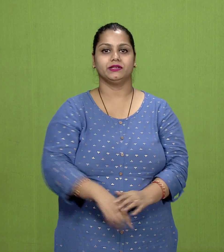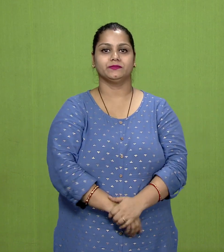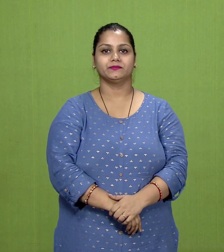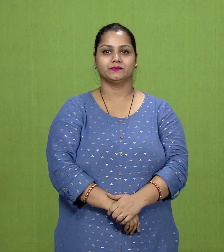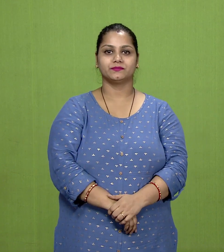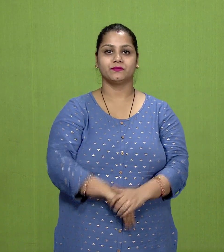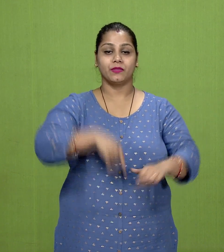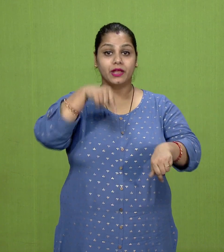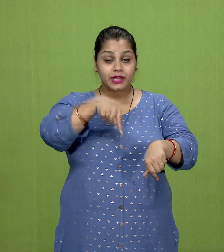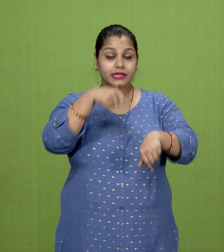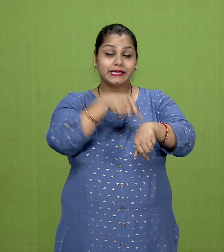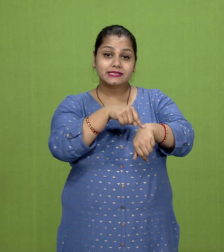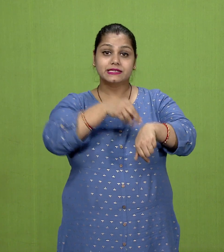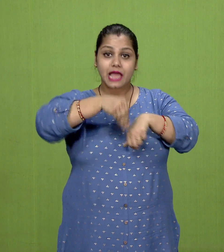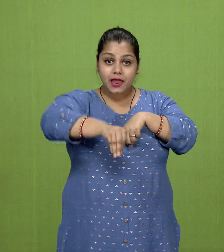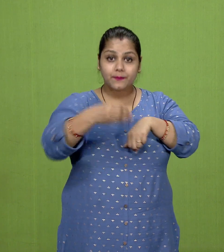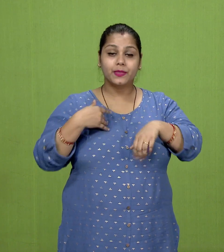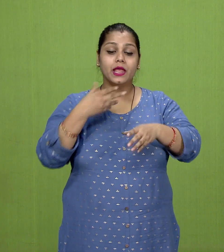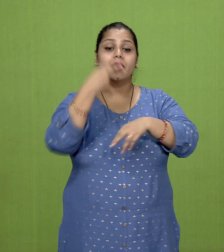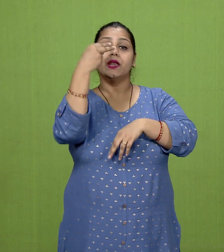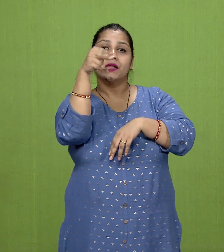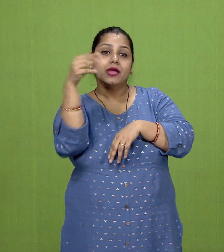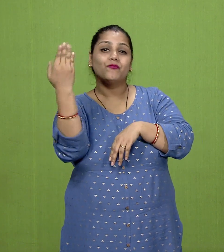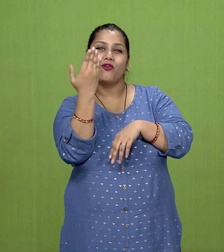This period, called the ancient period in history,